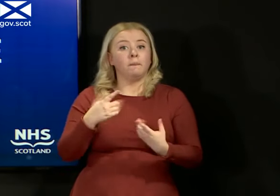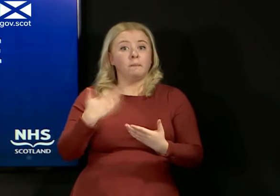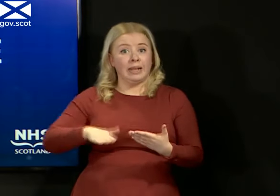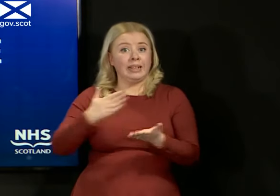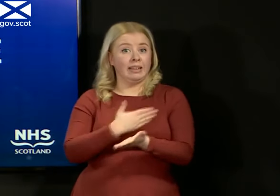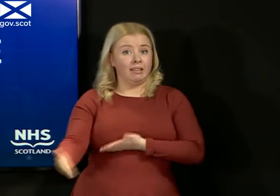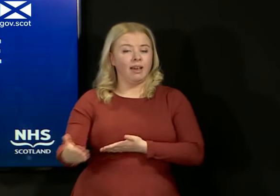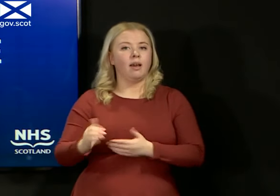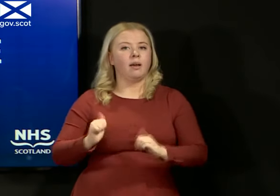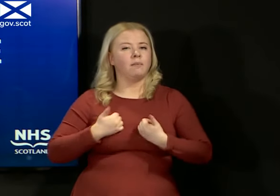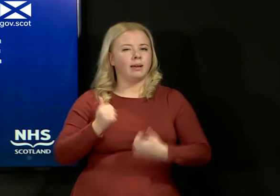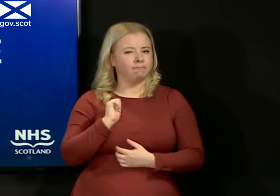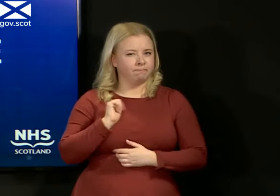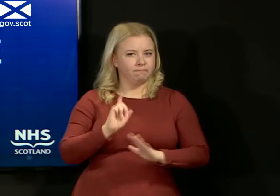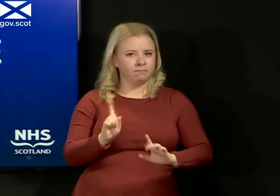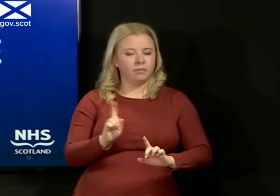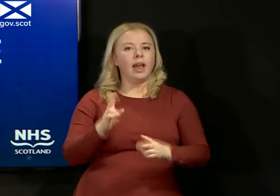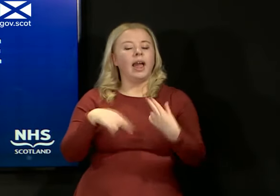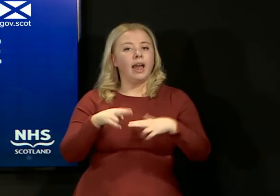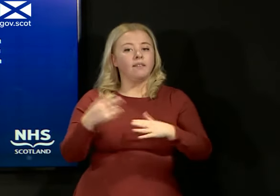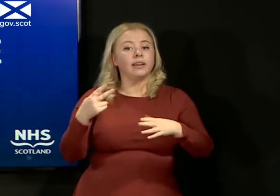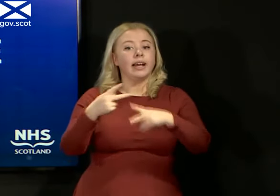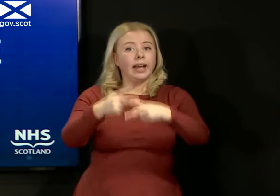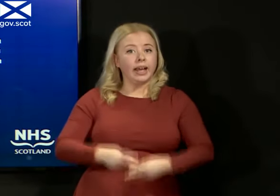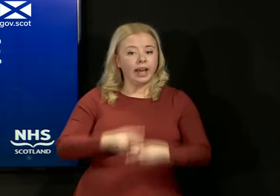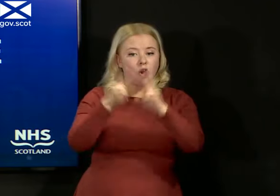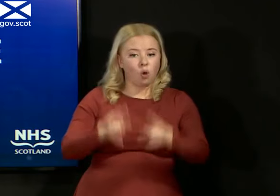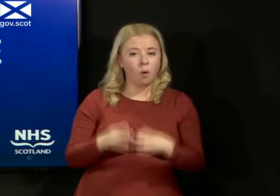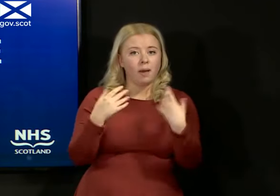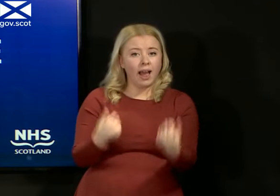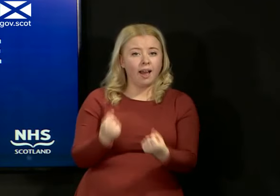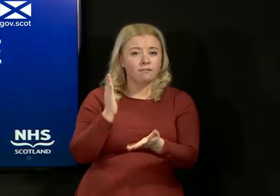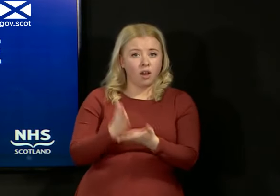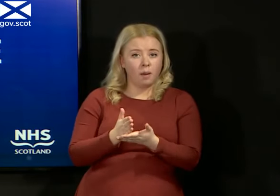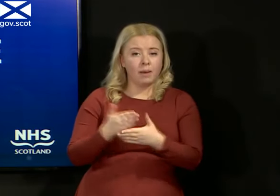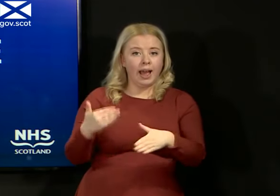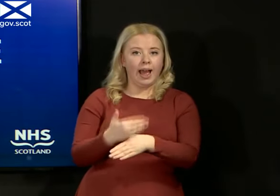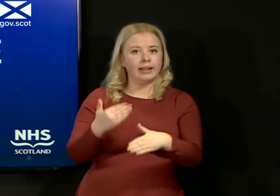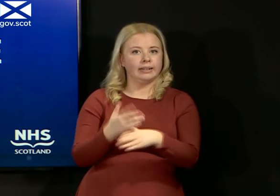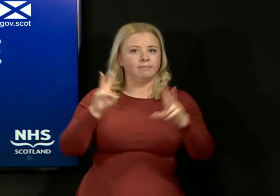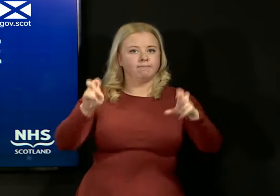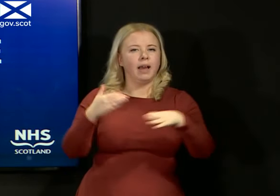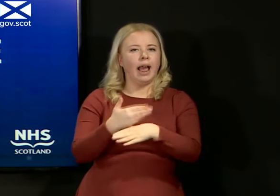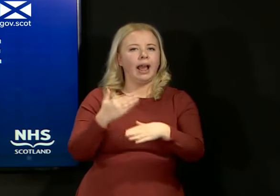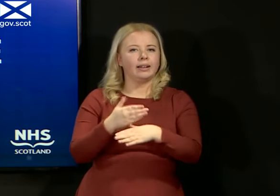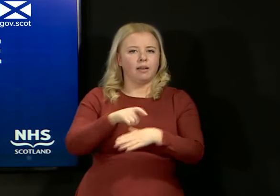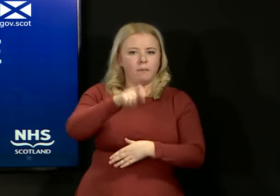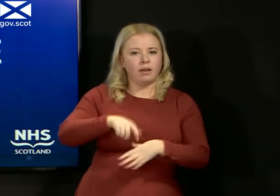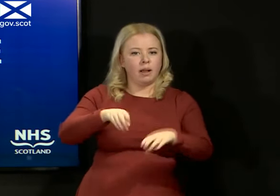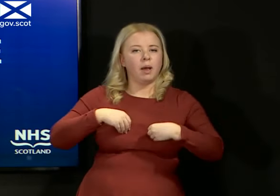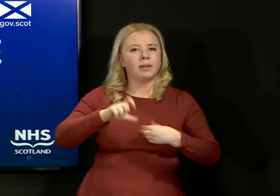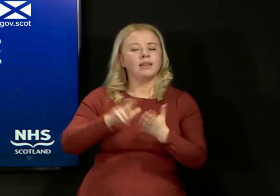is that in a care home where there is an active case, then all staff and all residents should be tested.